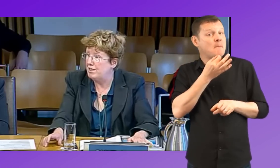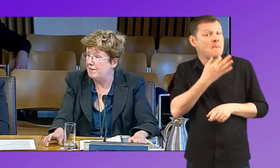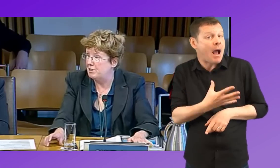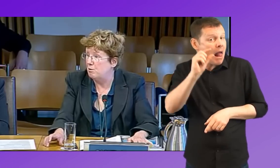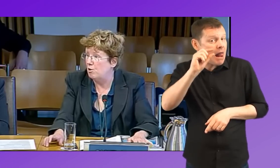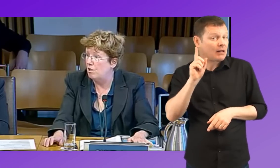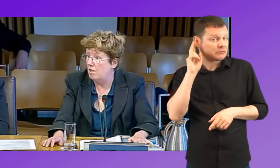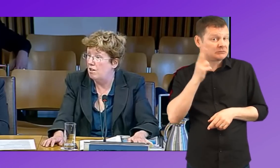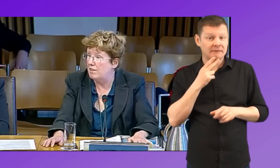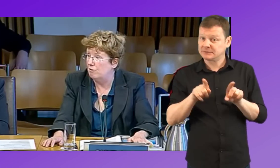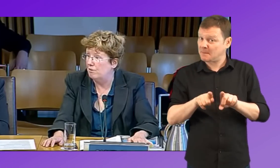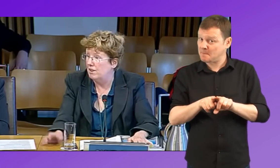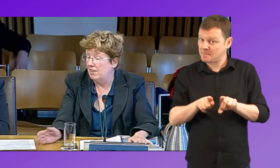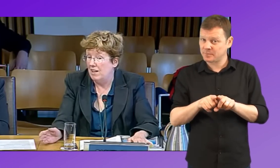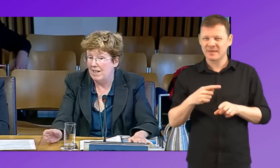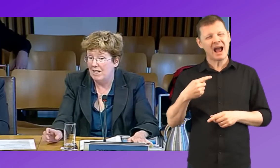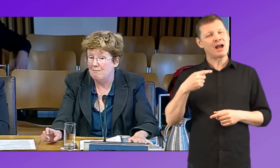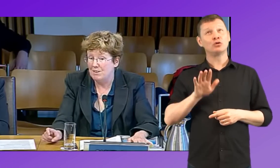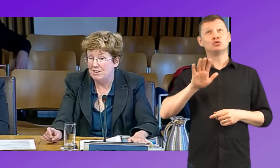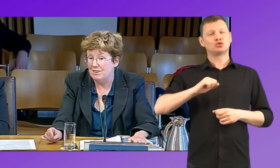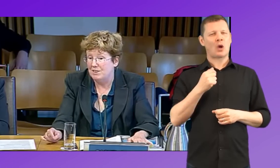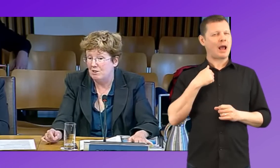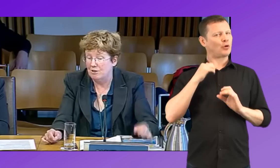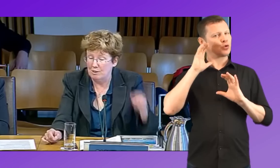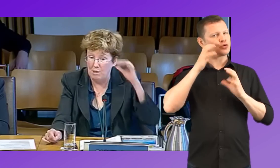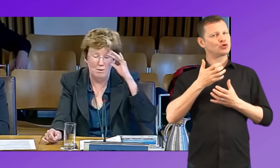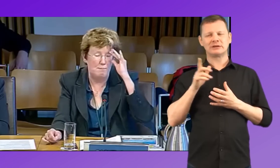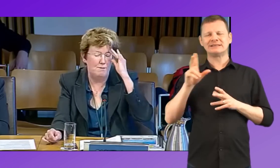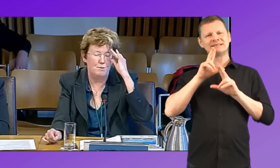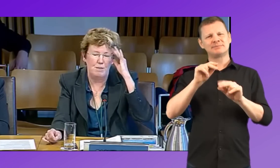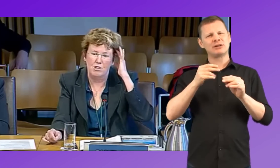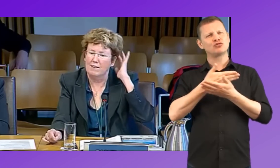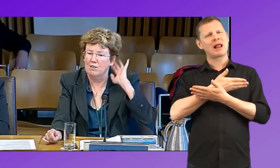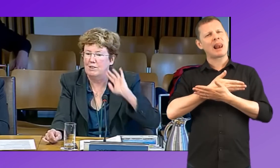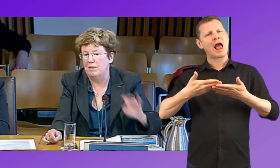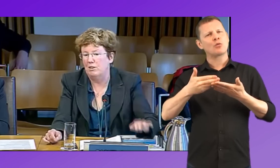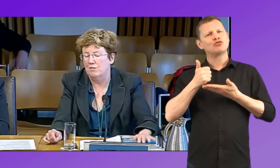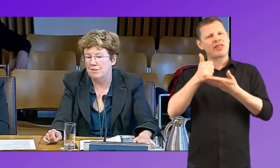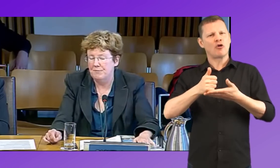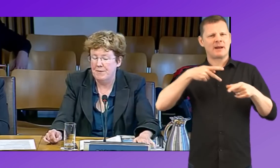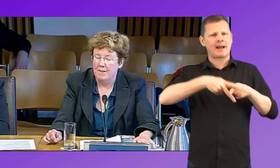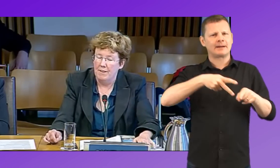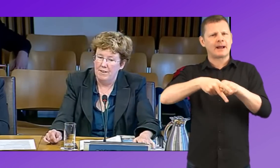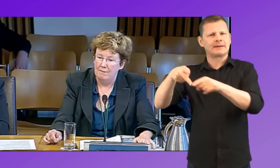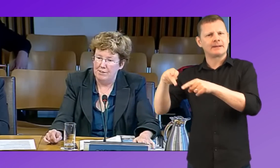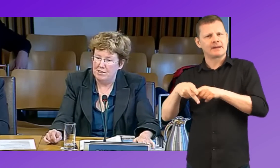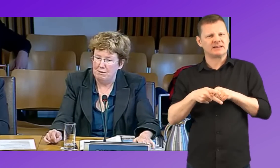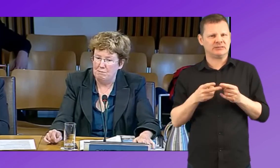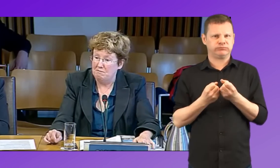need that support early on. I am concerned in Scotland at the moment about speech and language therapy cuts, which seem to be